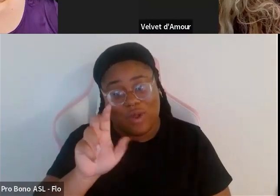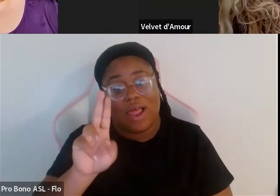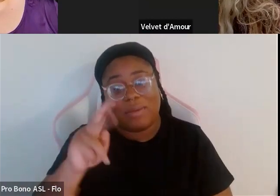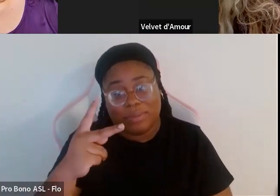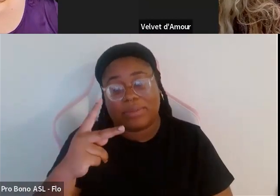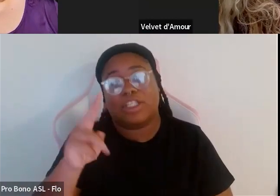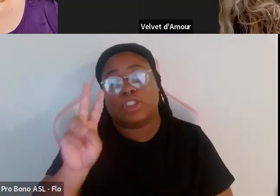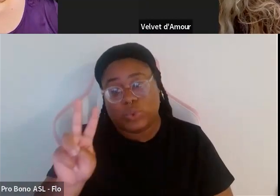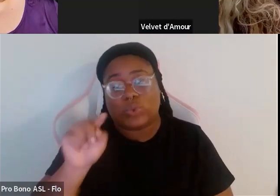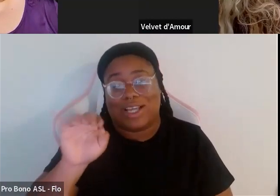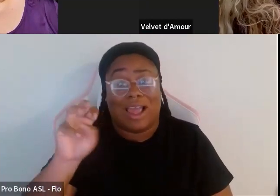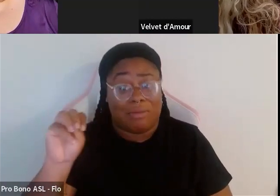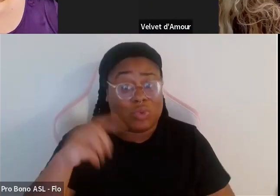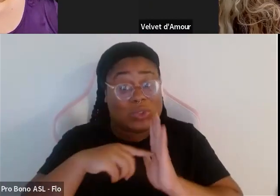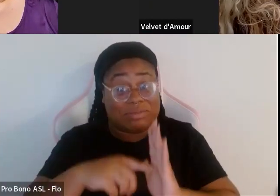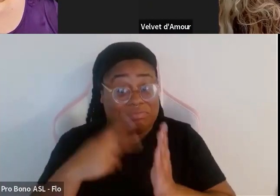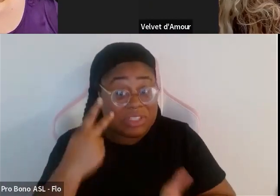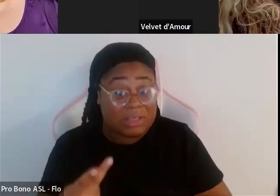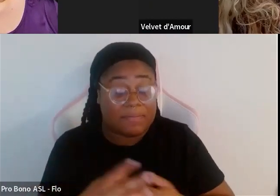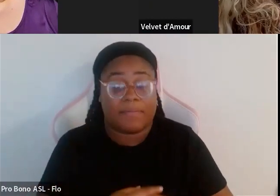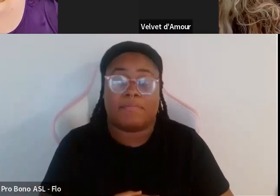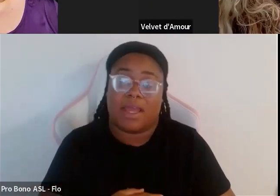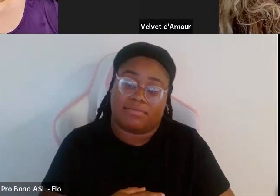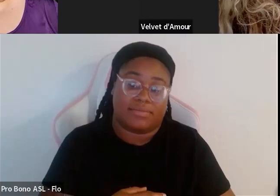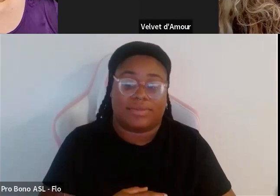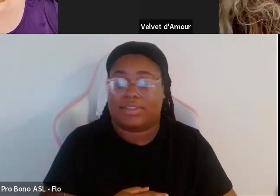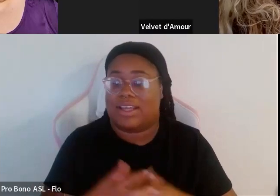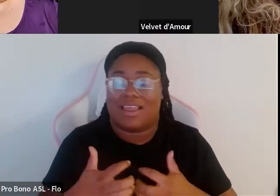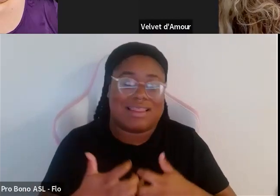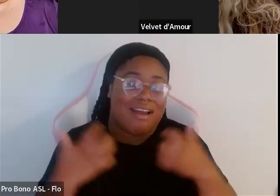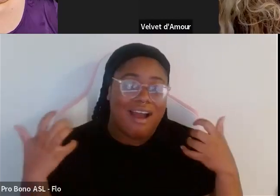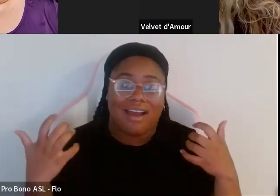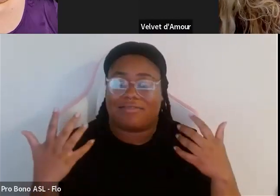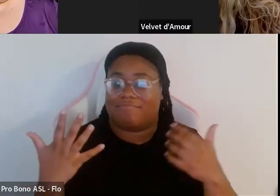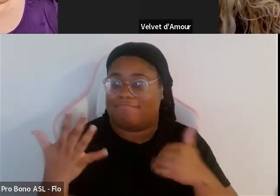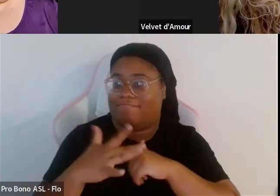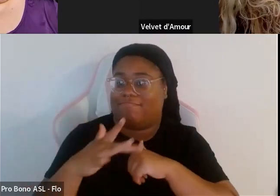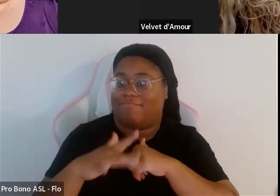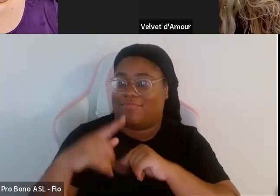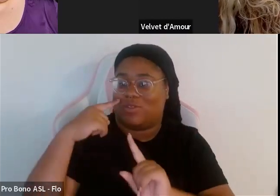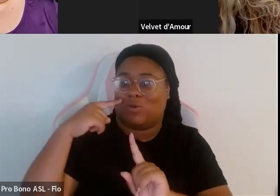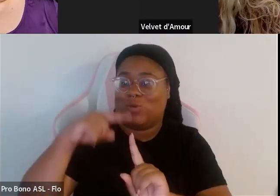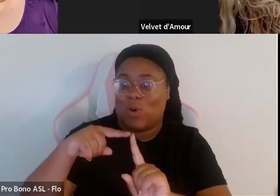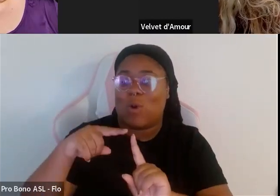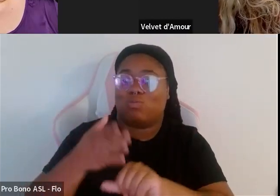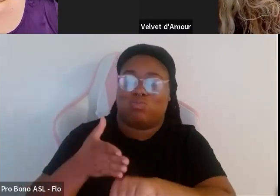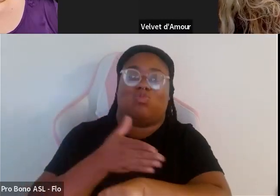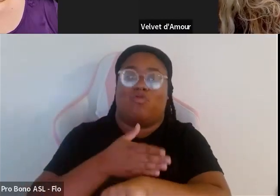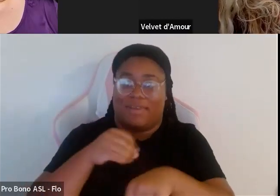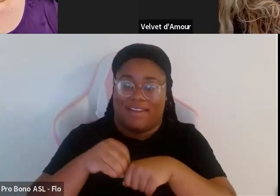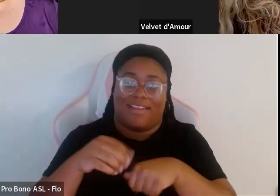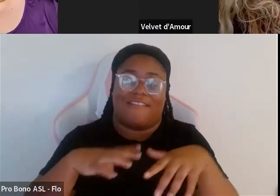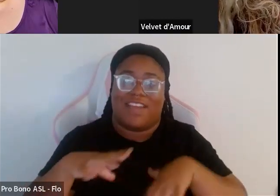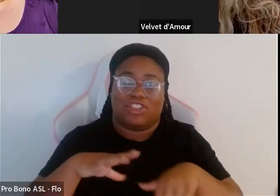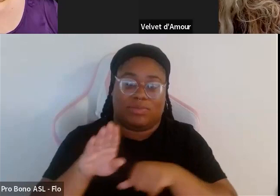so yeah I think that there's a lot of room for improvement within the fashion industry in general